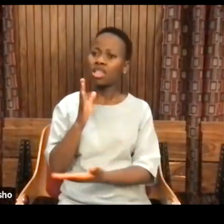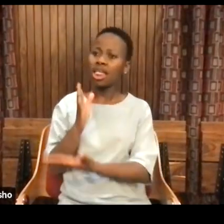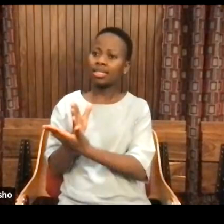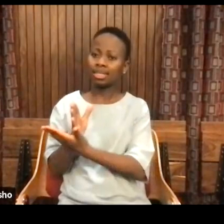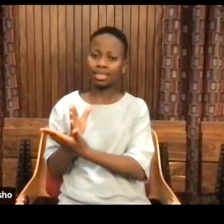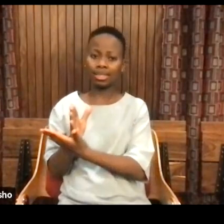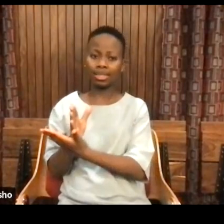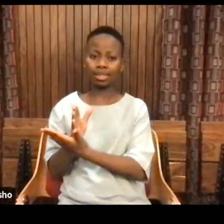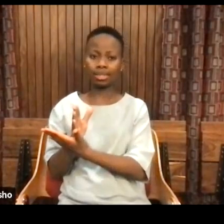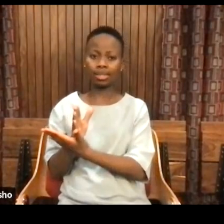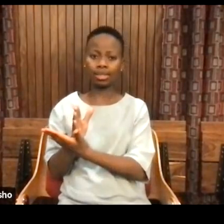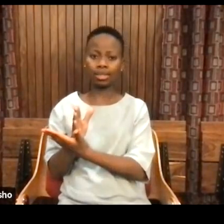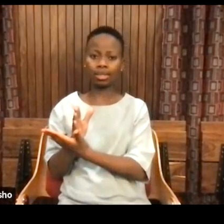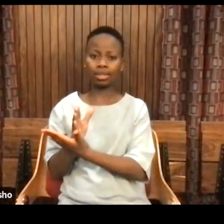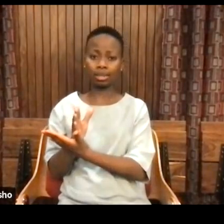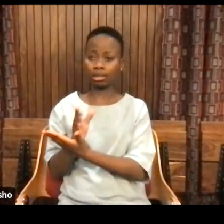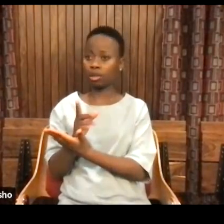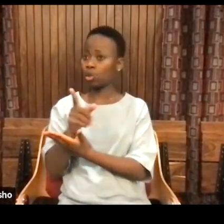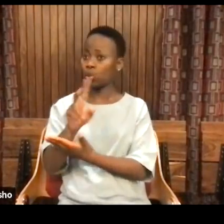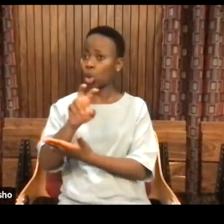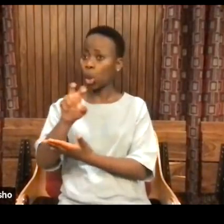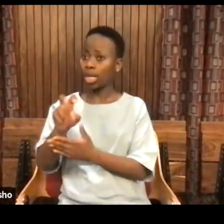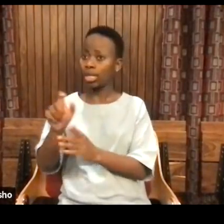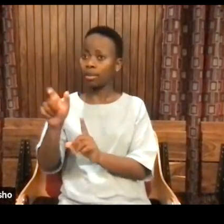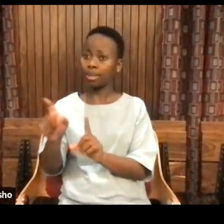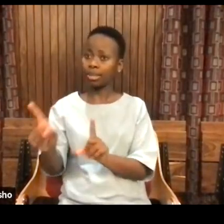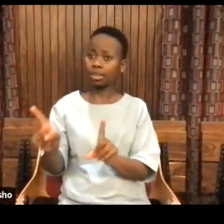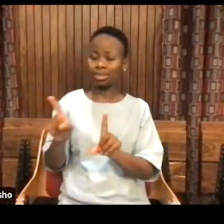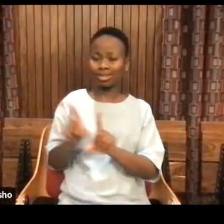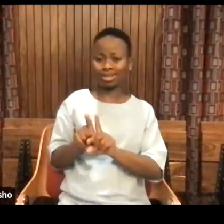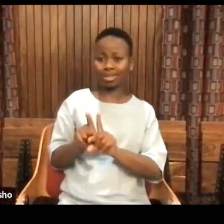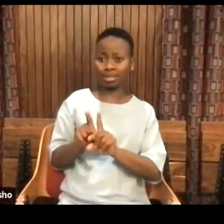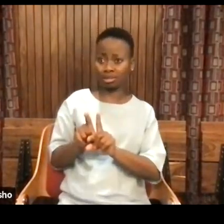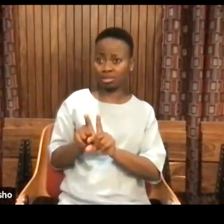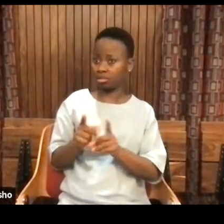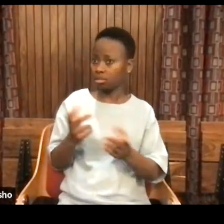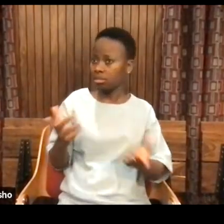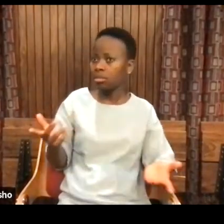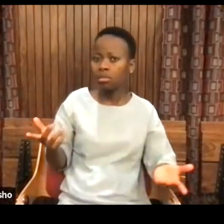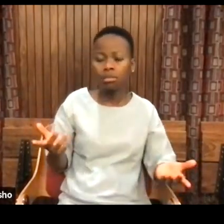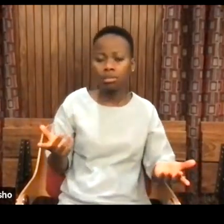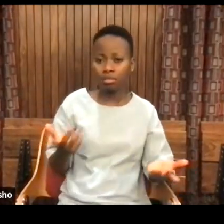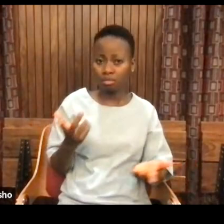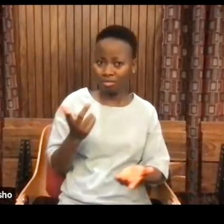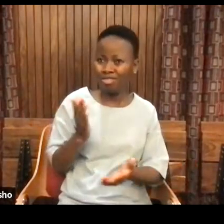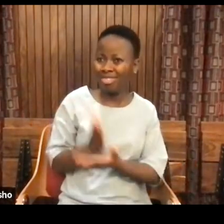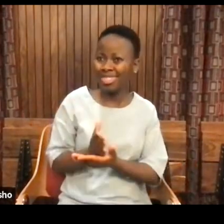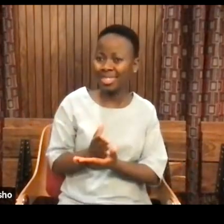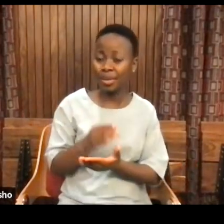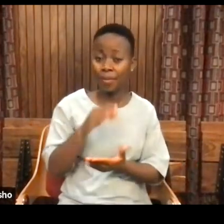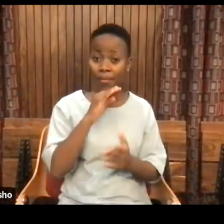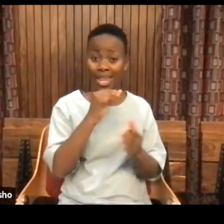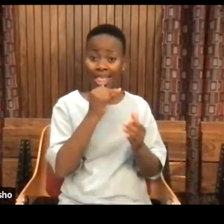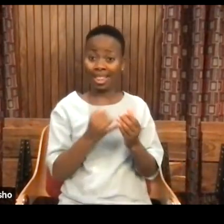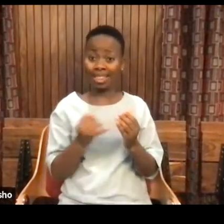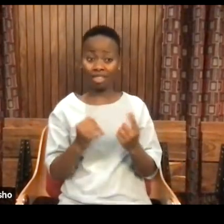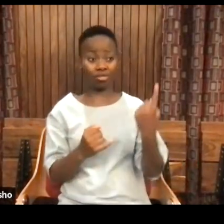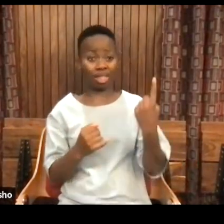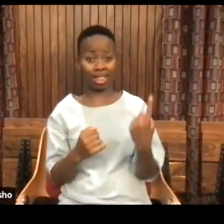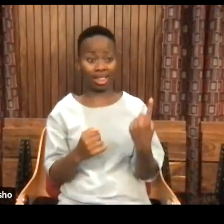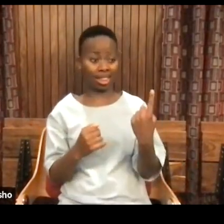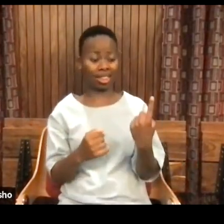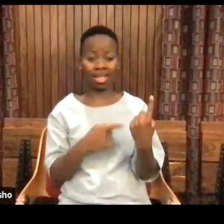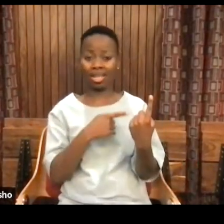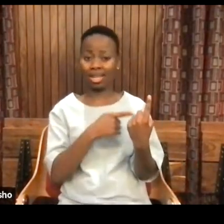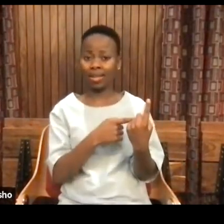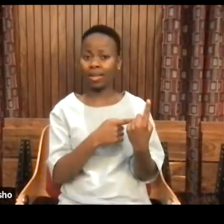without need of anybody else. Sounds familiar? Yes. That's the conception of the individual that emerged that